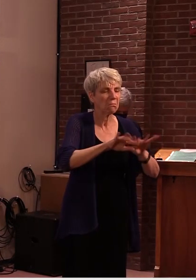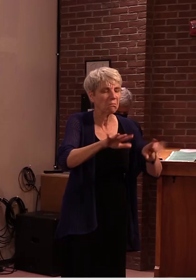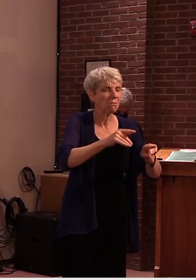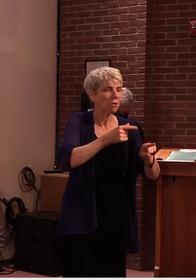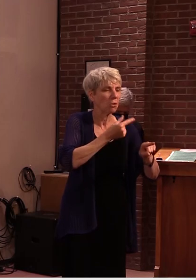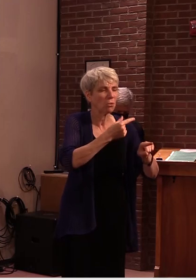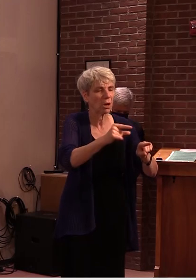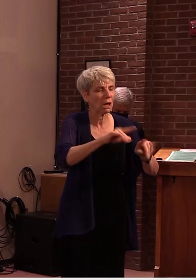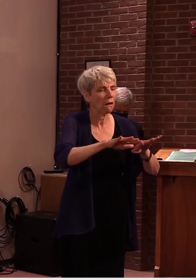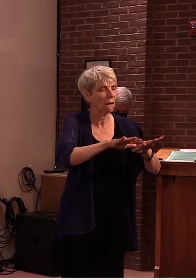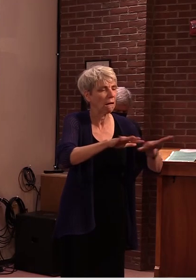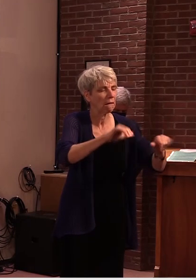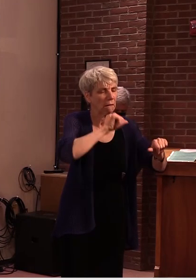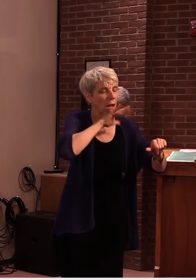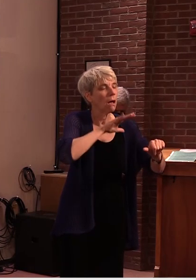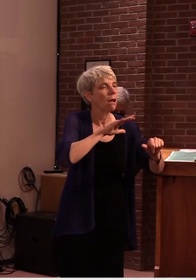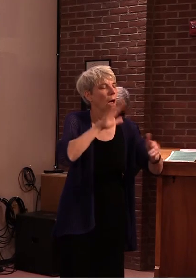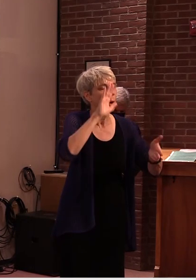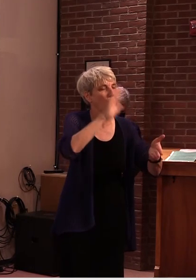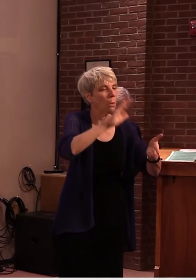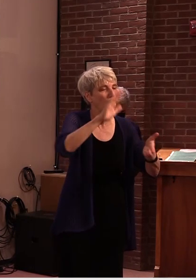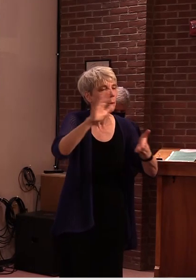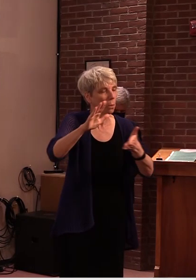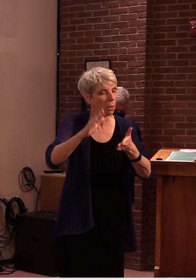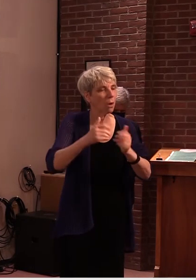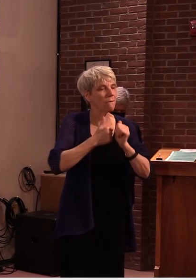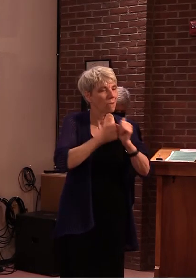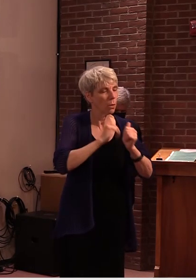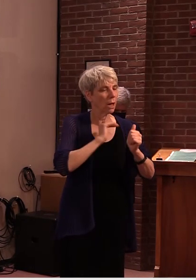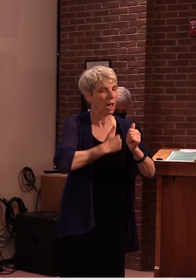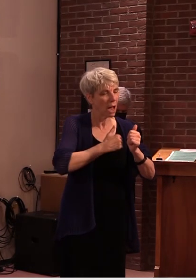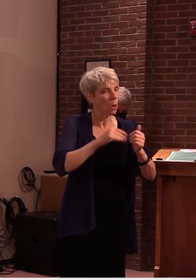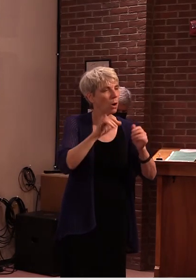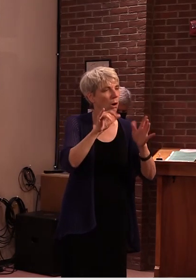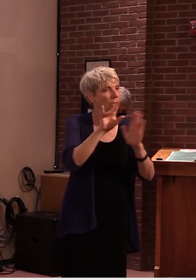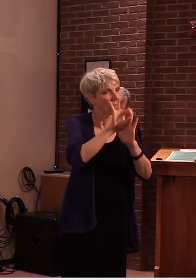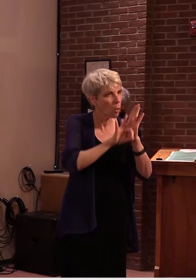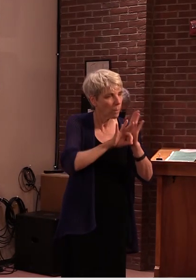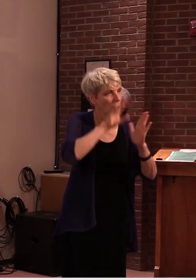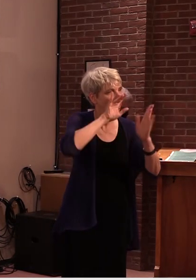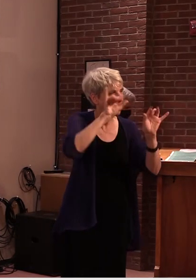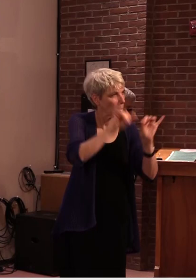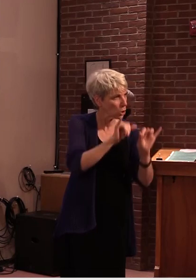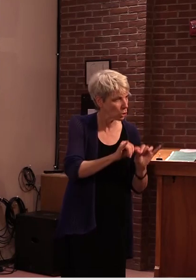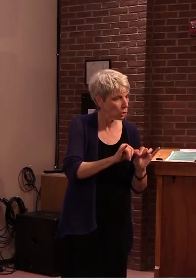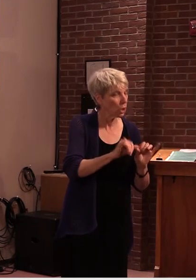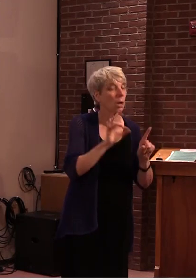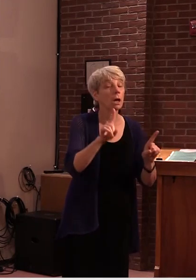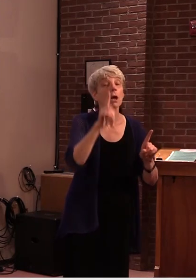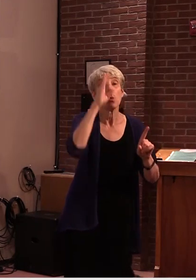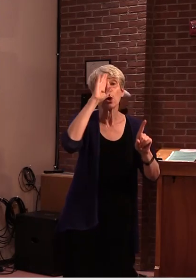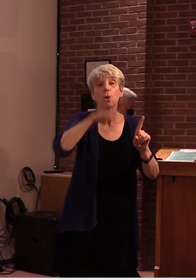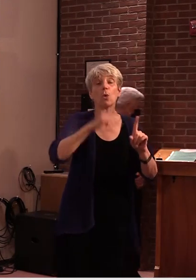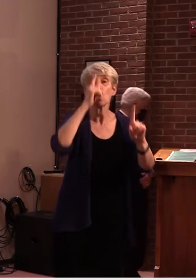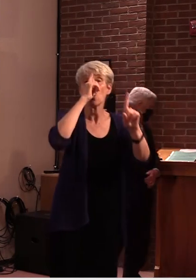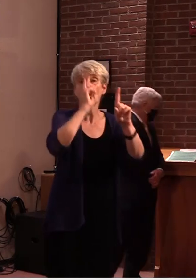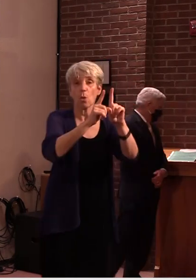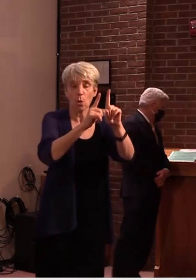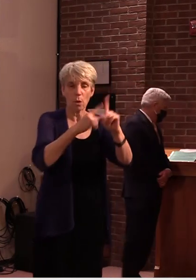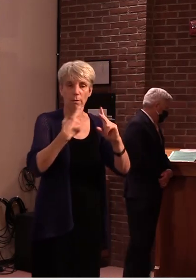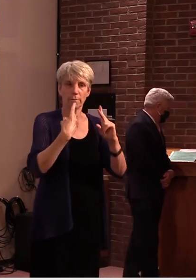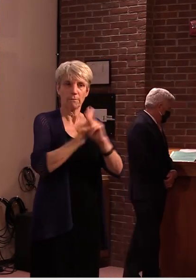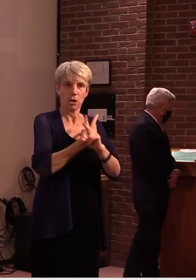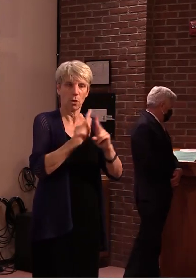design standards and literature values we also know that ultimately we need to be able to measure the impact